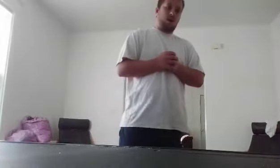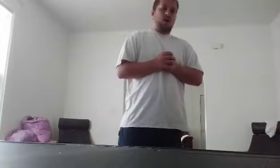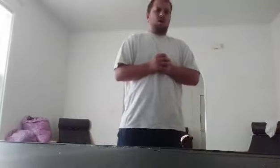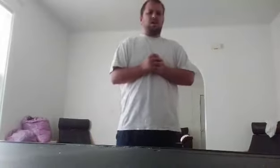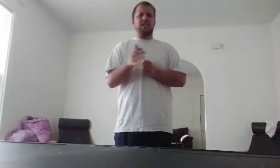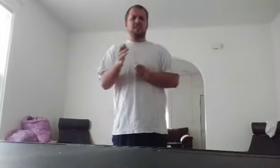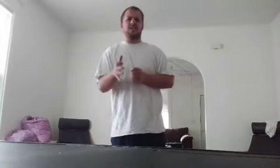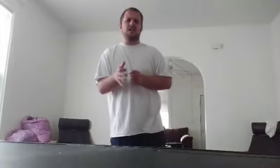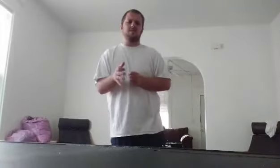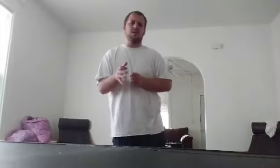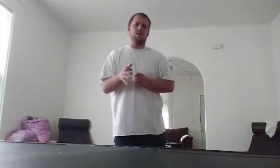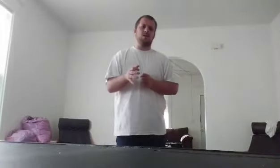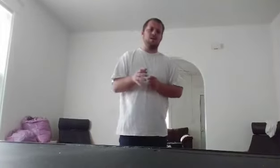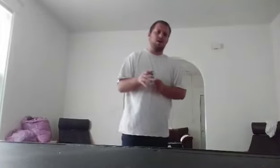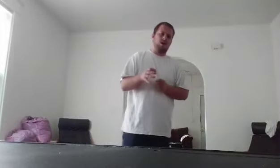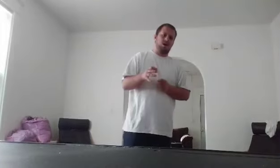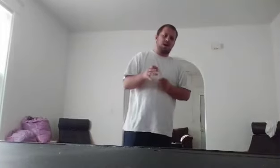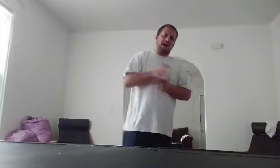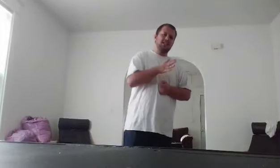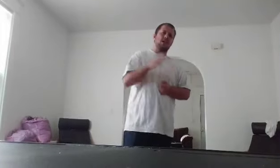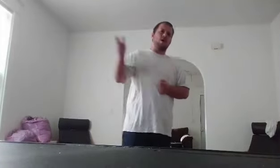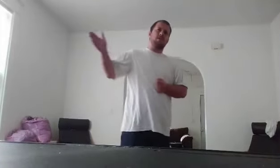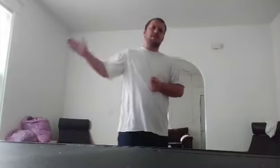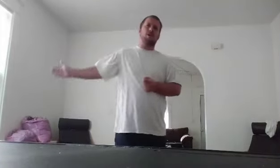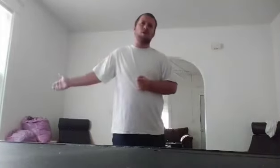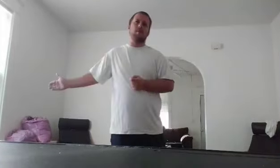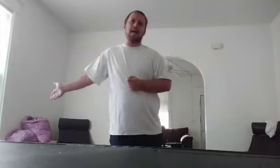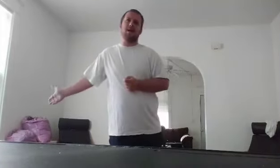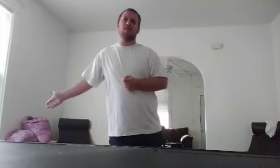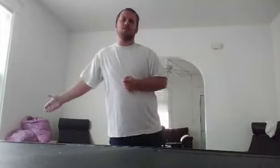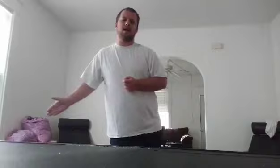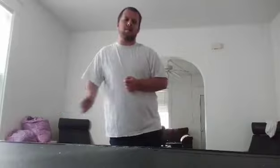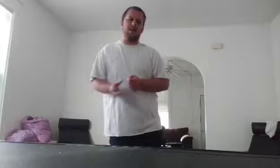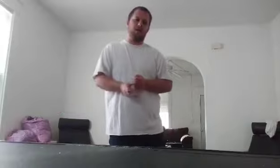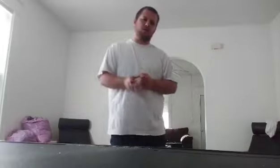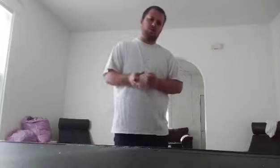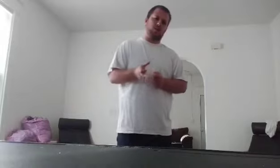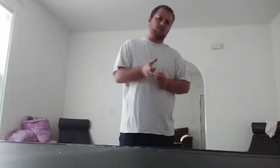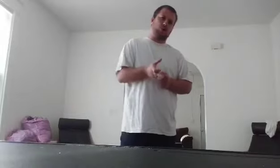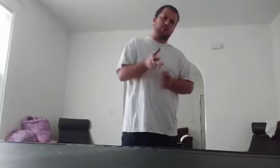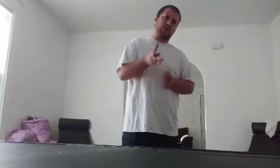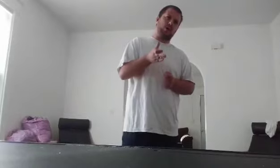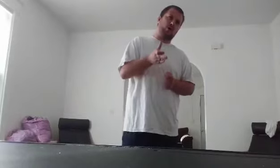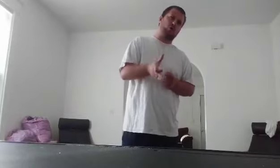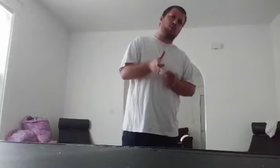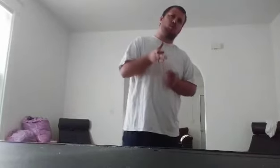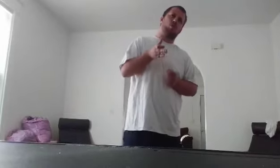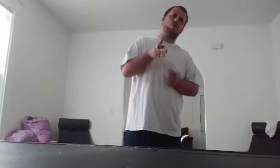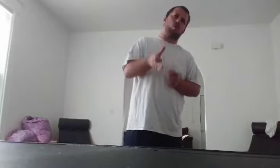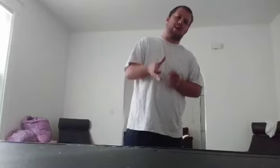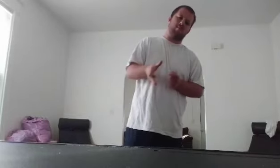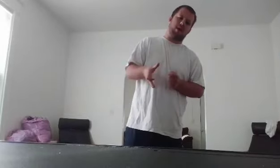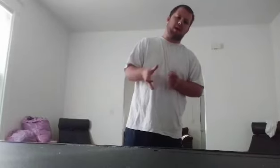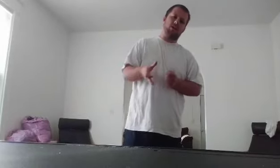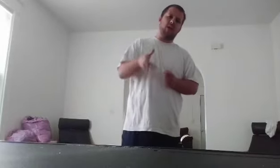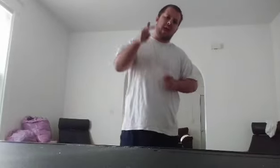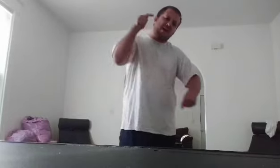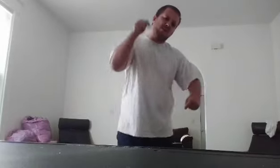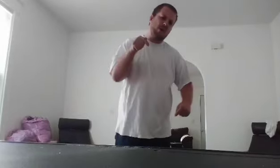Ladies and gentlemen, I took it off the phone with management, and management is putting me in a triple threat match at Fire